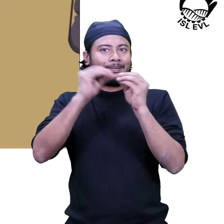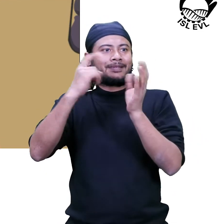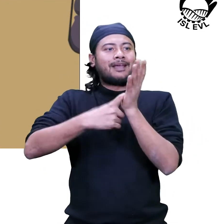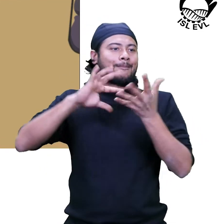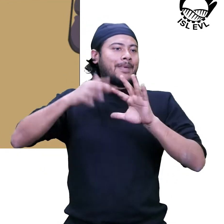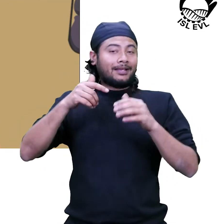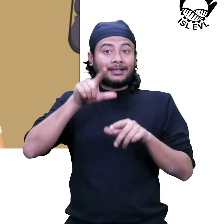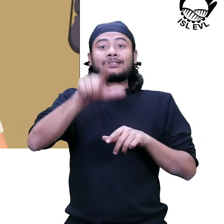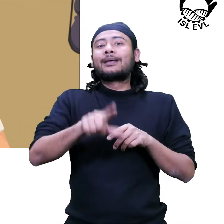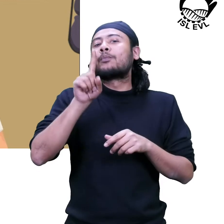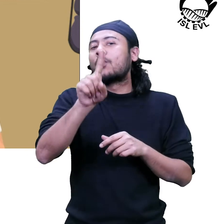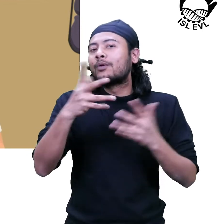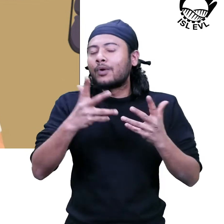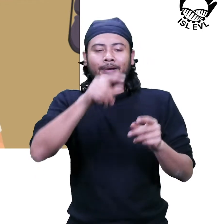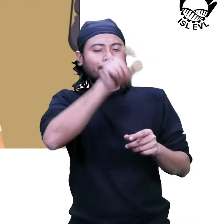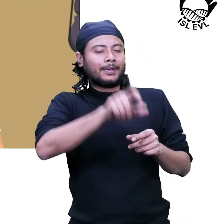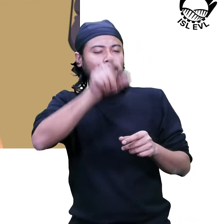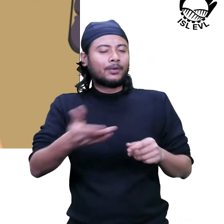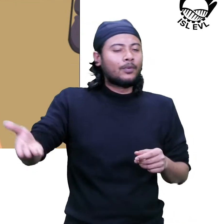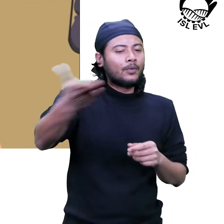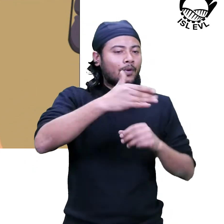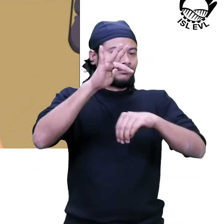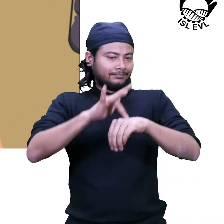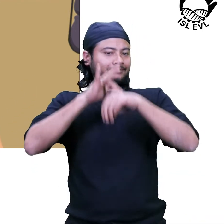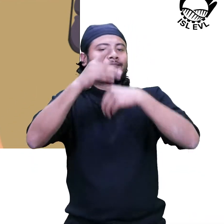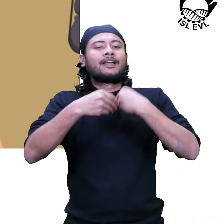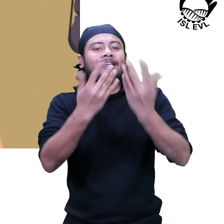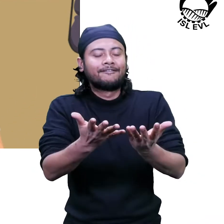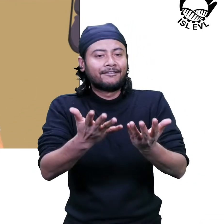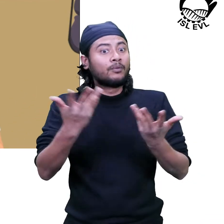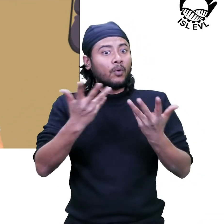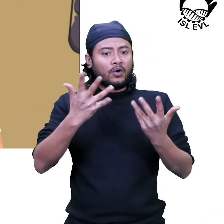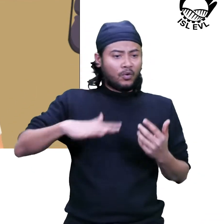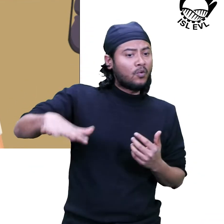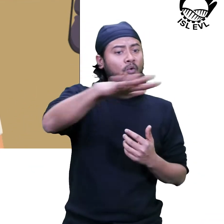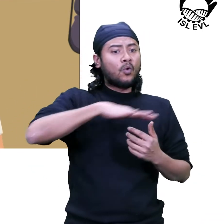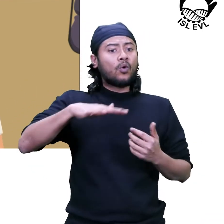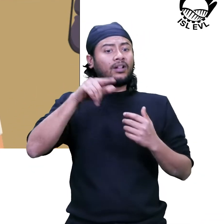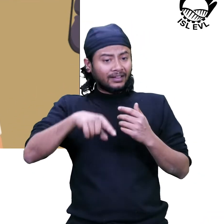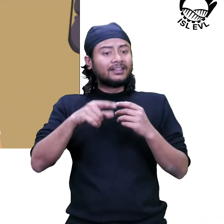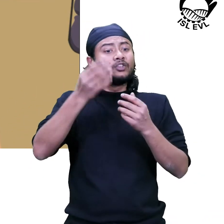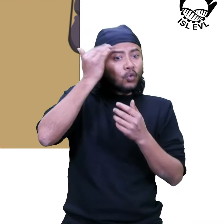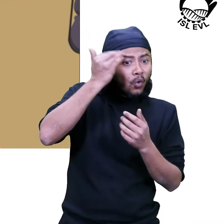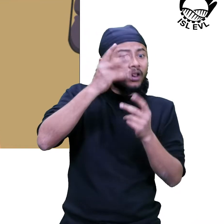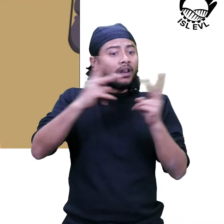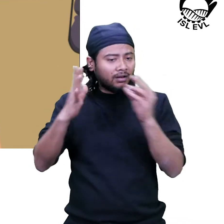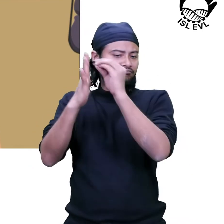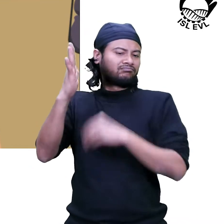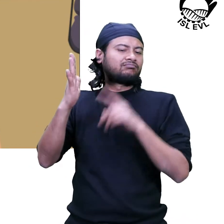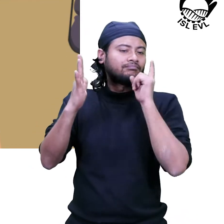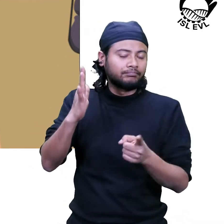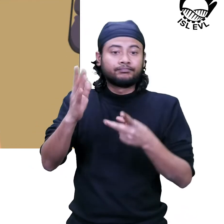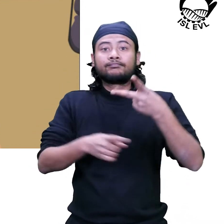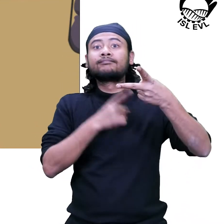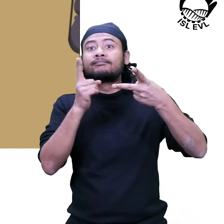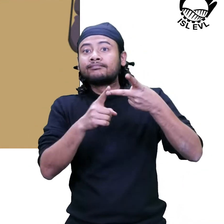Step 1. Sensitization of the public about the need for local PBR documentation. Then Step